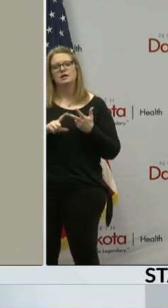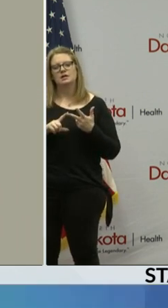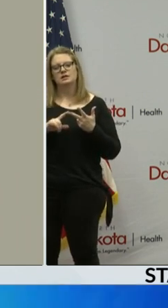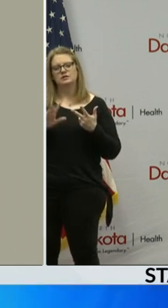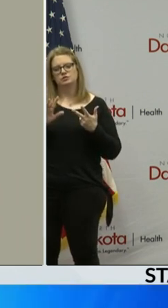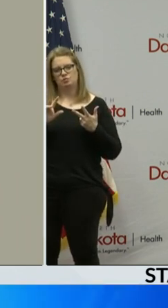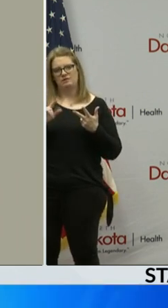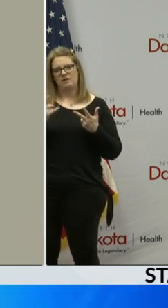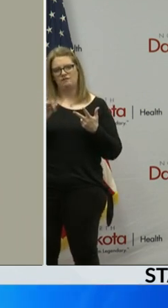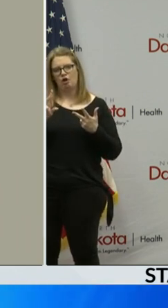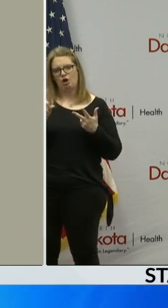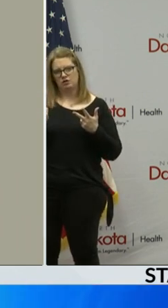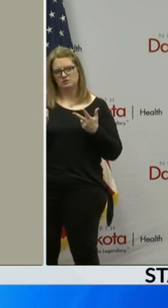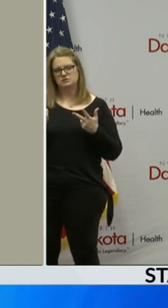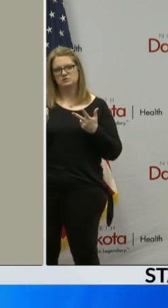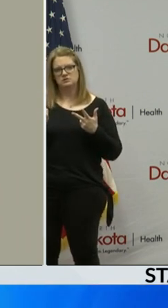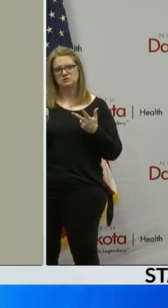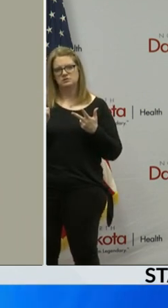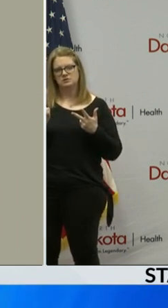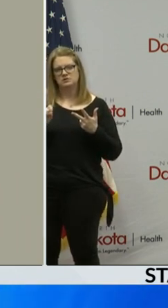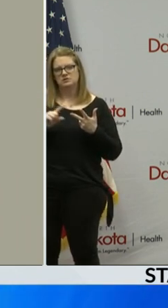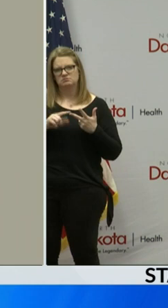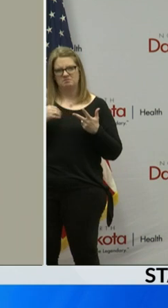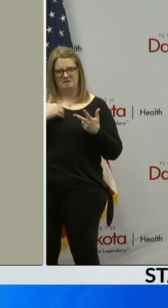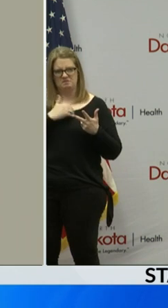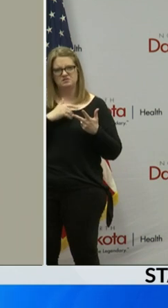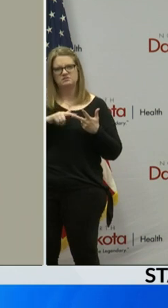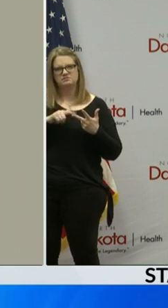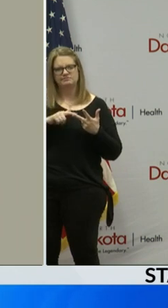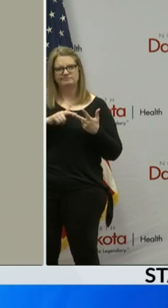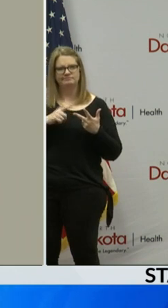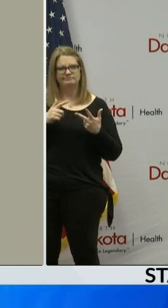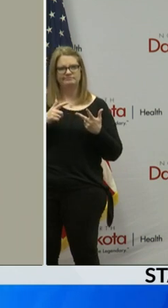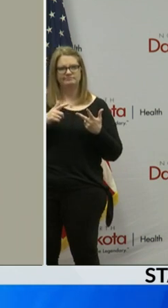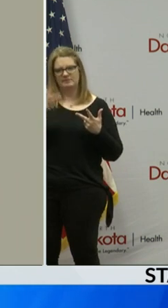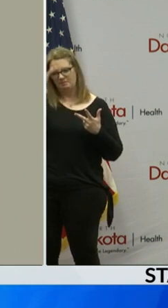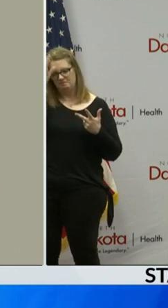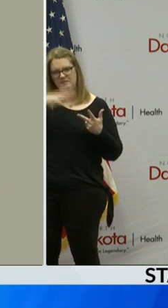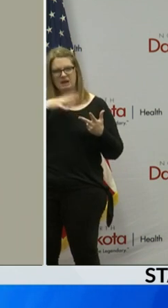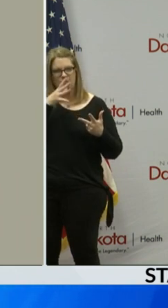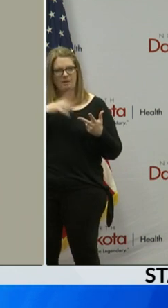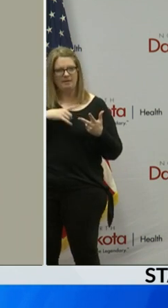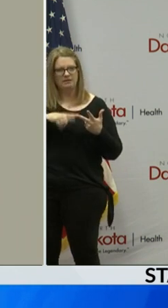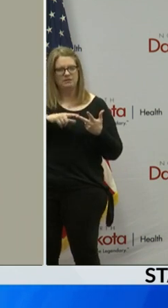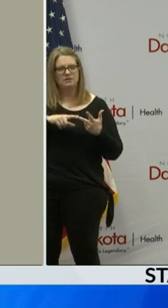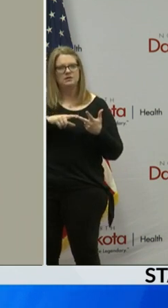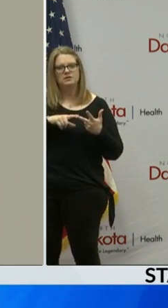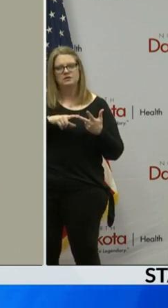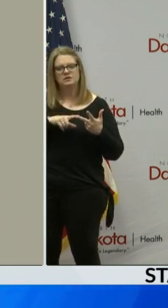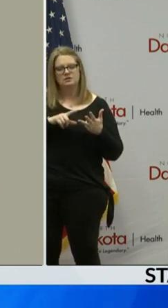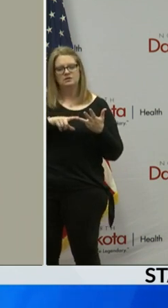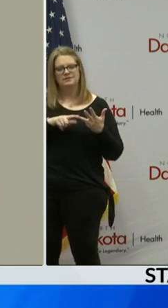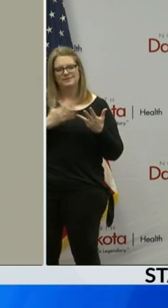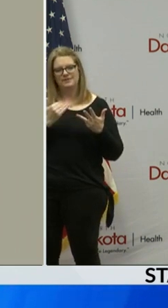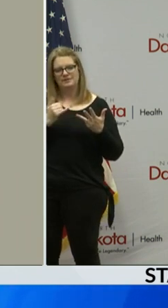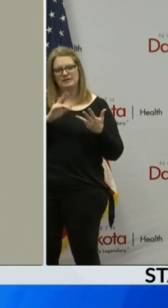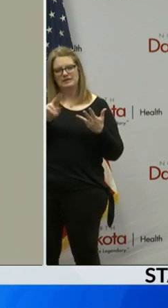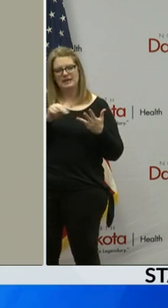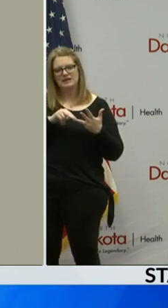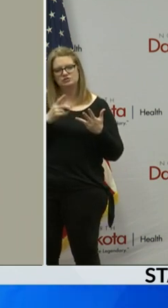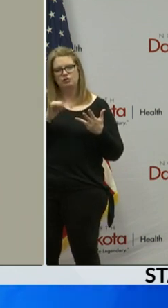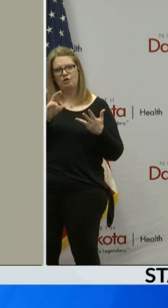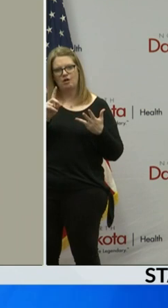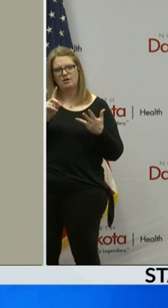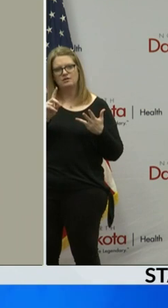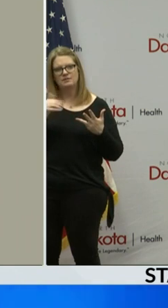guardsmen that attended guard members guard guard men and women with the guard members 15 National Guard members